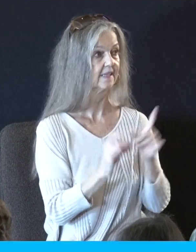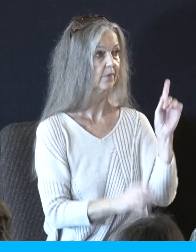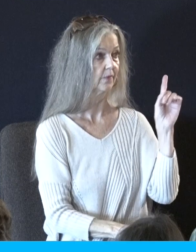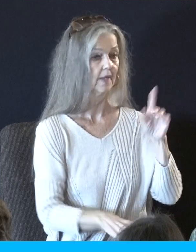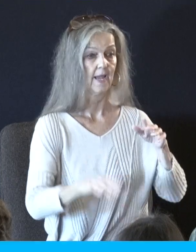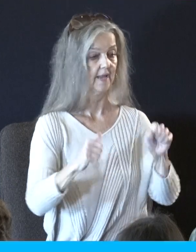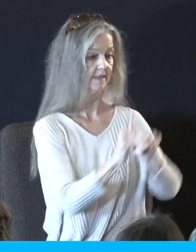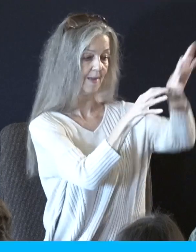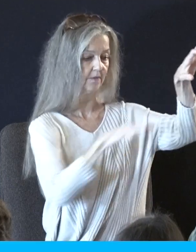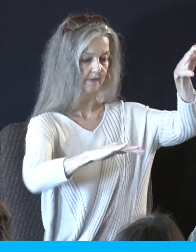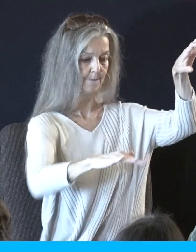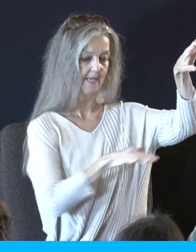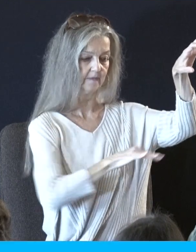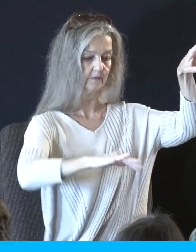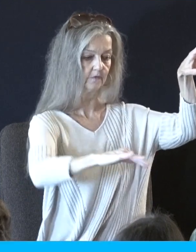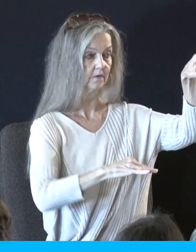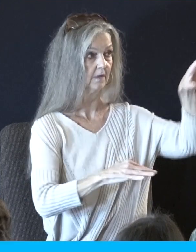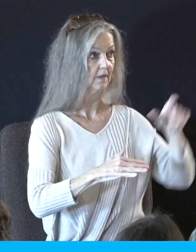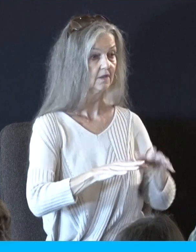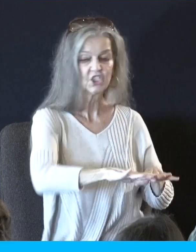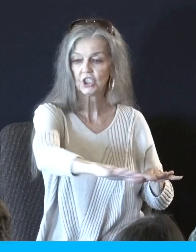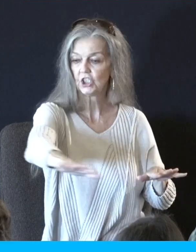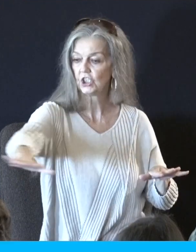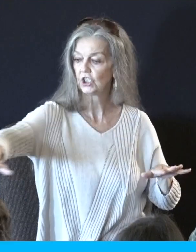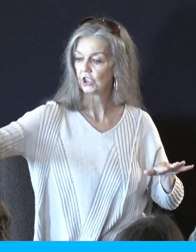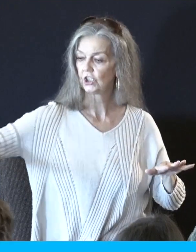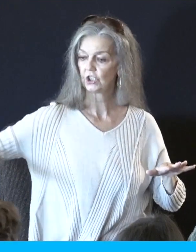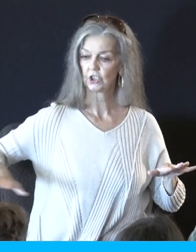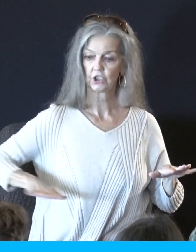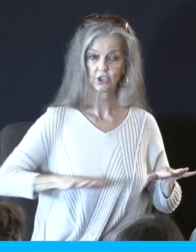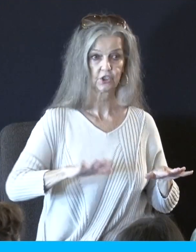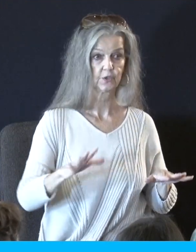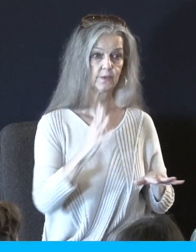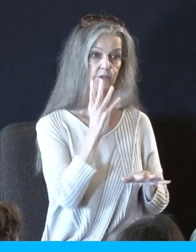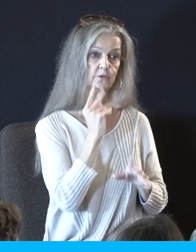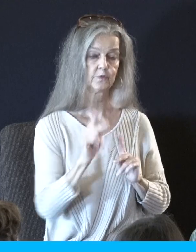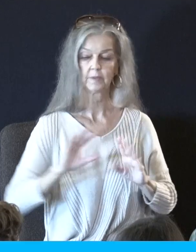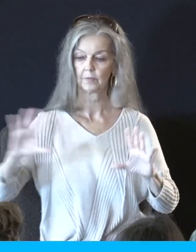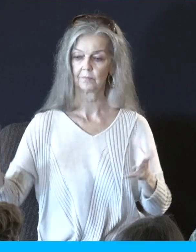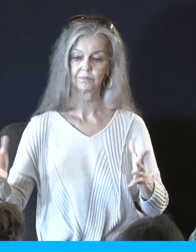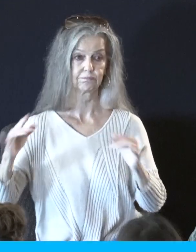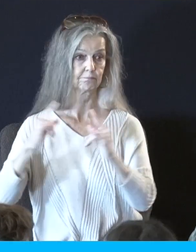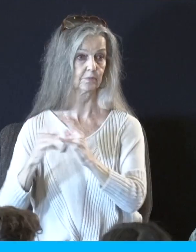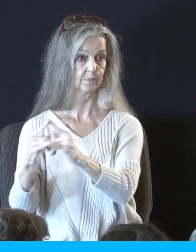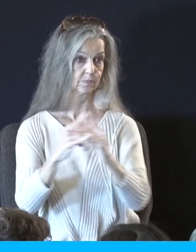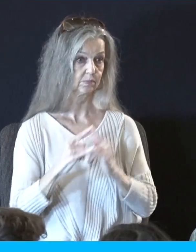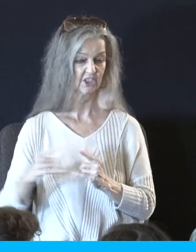this mountain here is a large flat area where the Israelites could have camped. It is huge in size